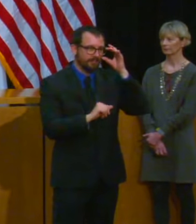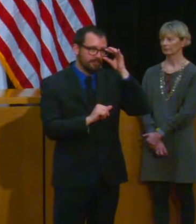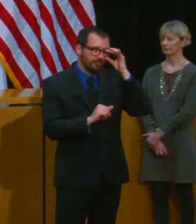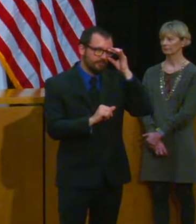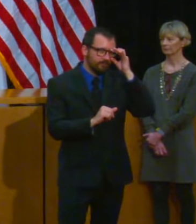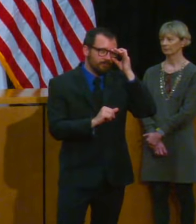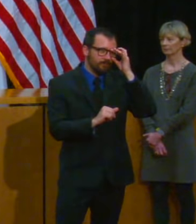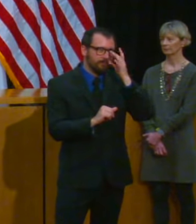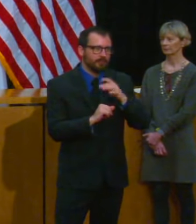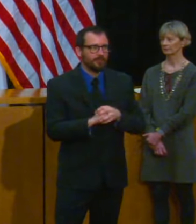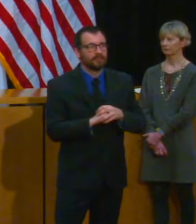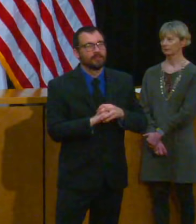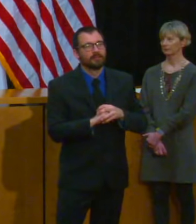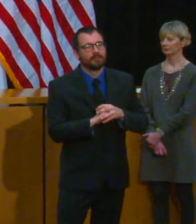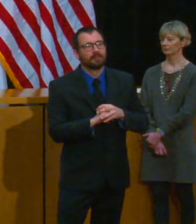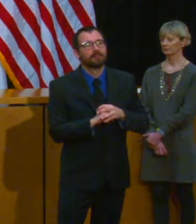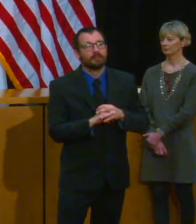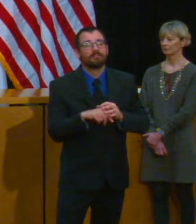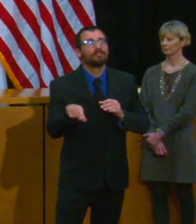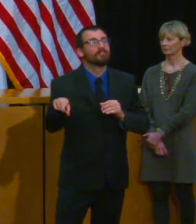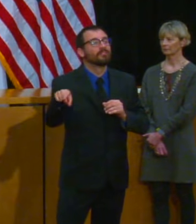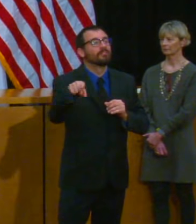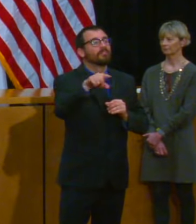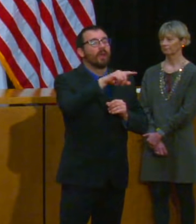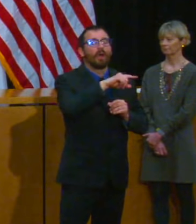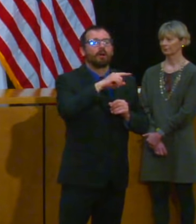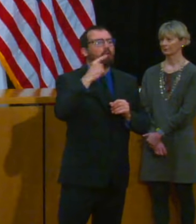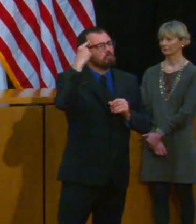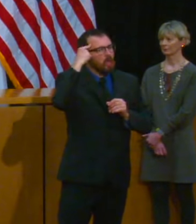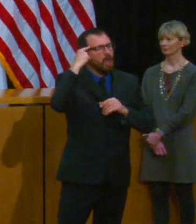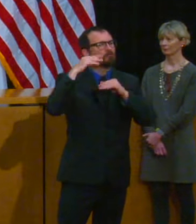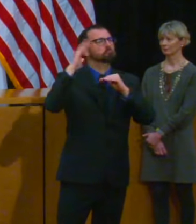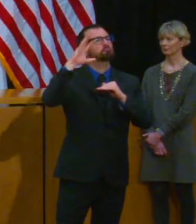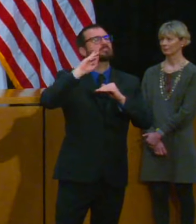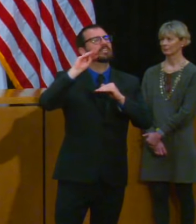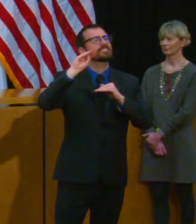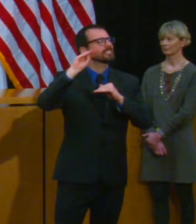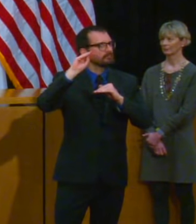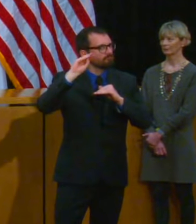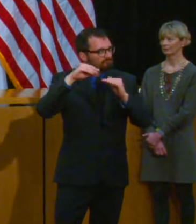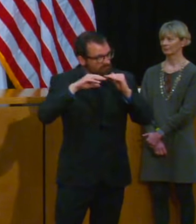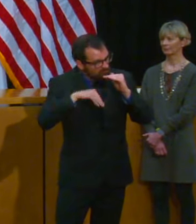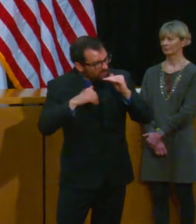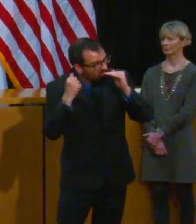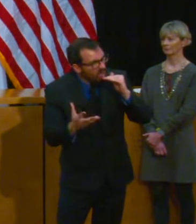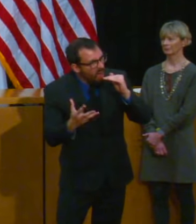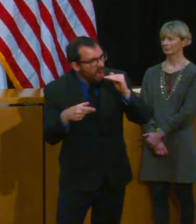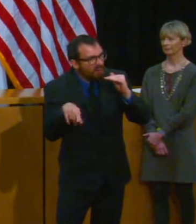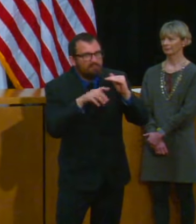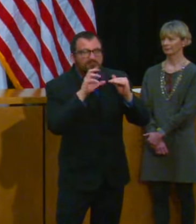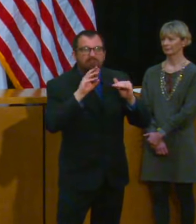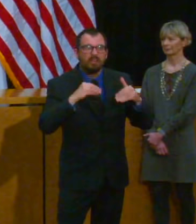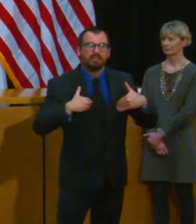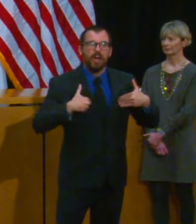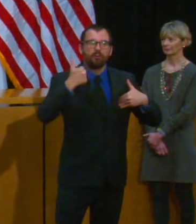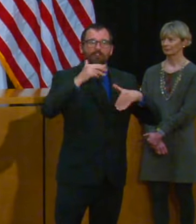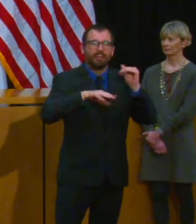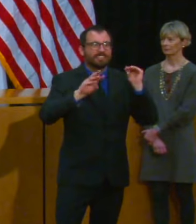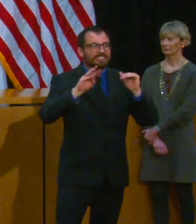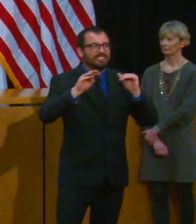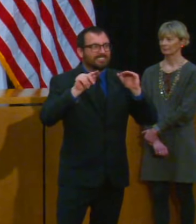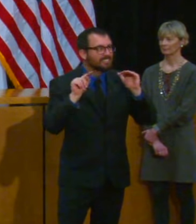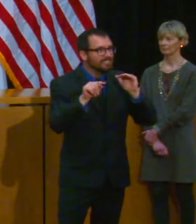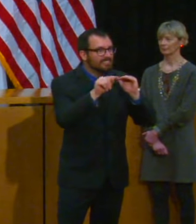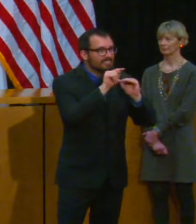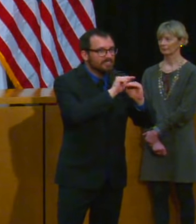people look at the awful and tragic death data and they think this is really only